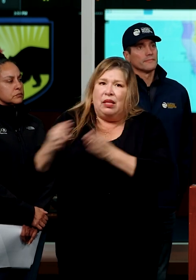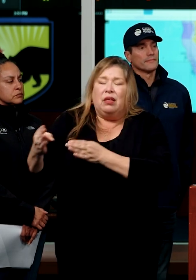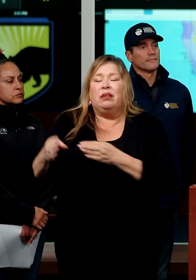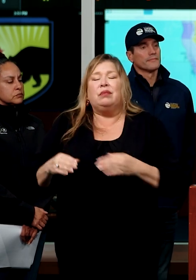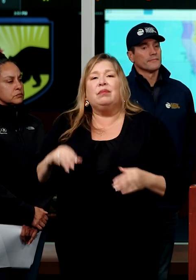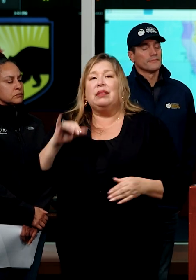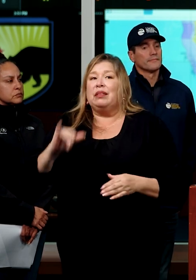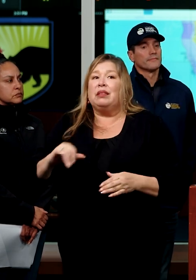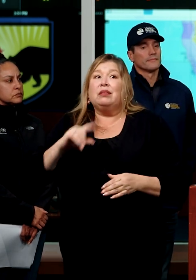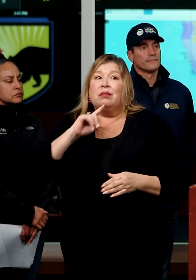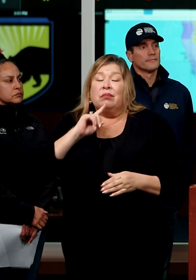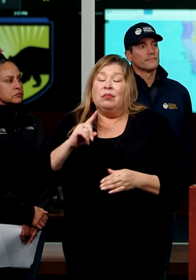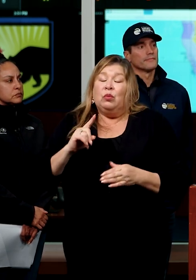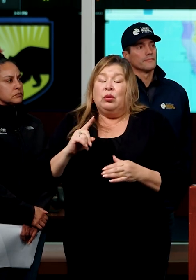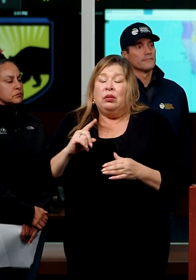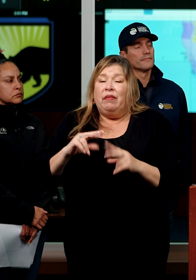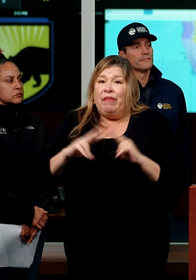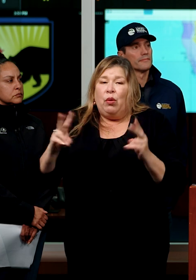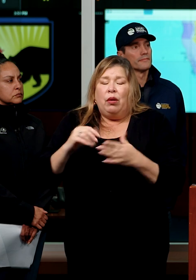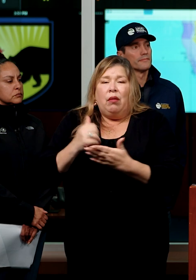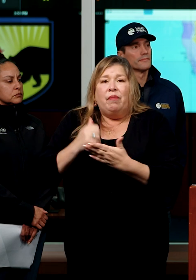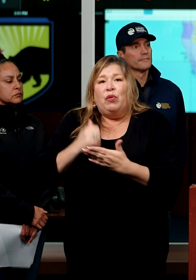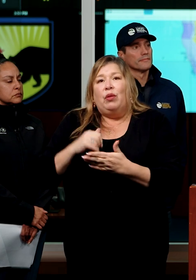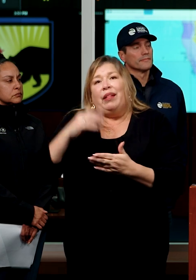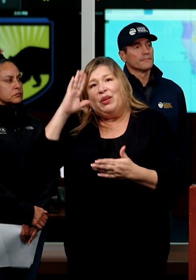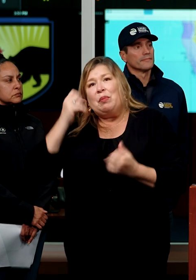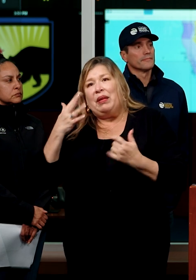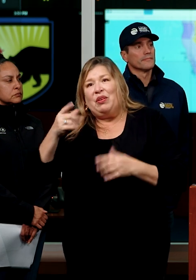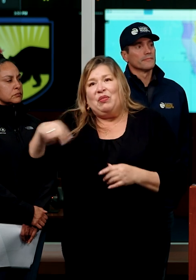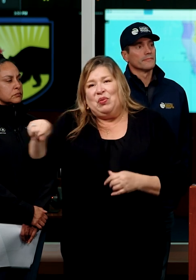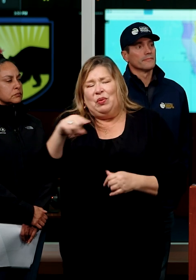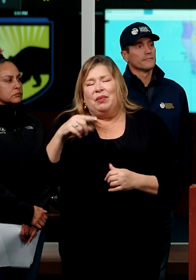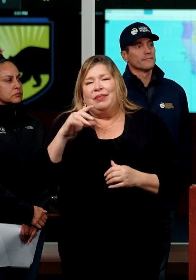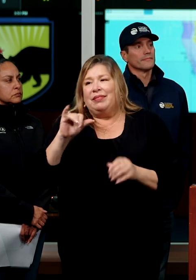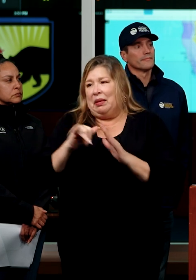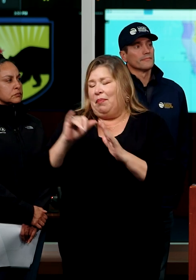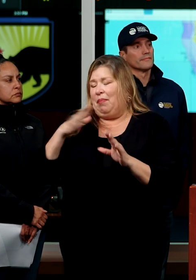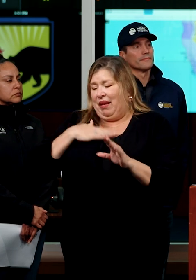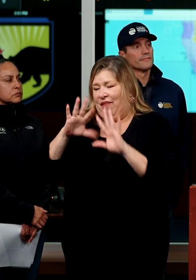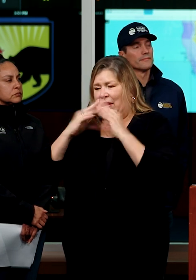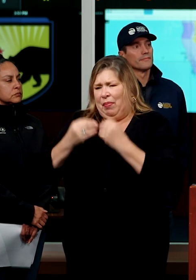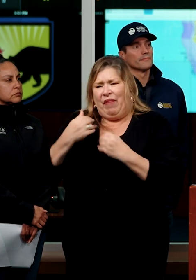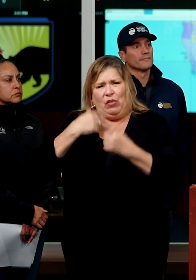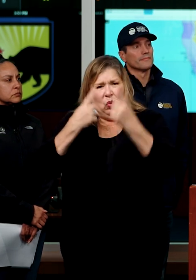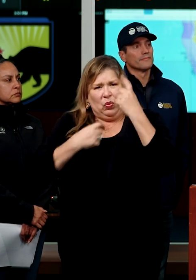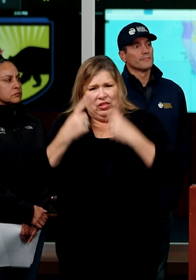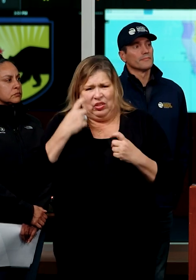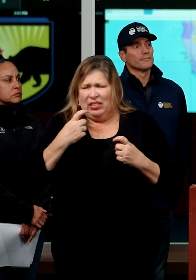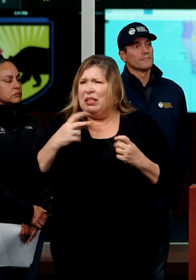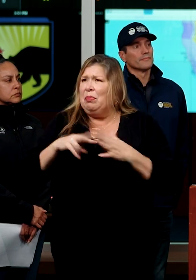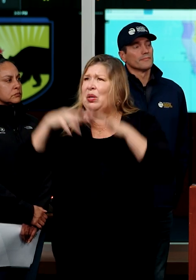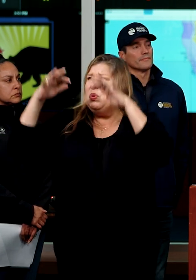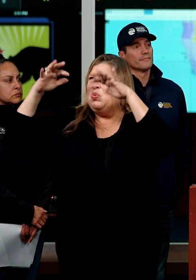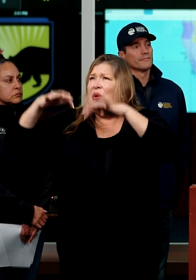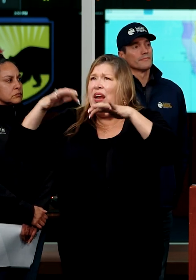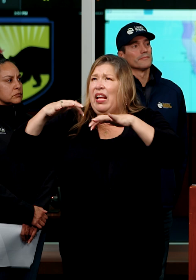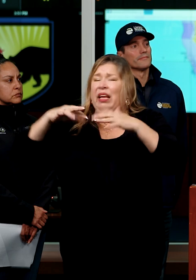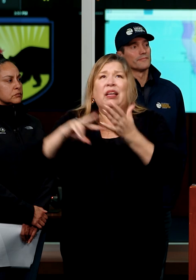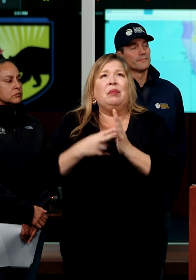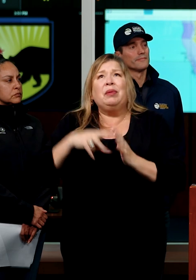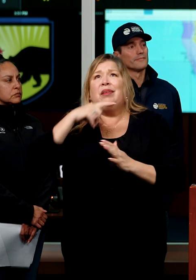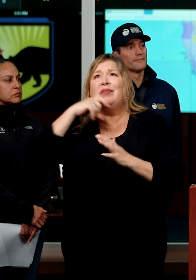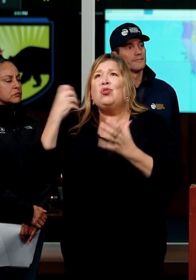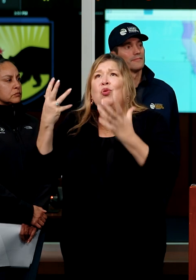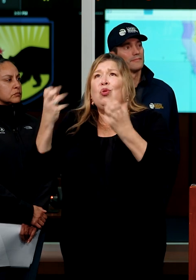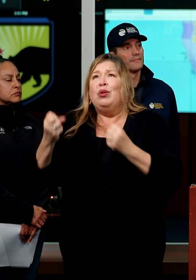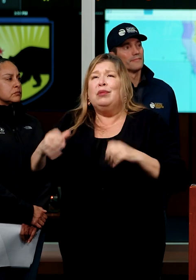think that goes to a lot of questions that people have, including those in my household. Uh, with these storms, does that mean the drought ends soon?